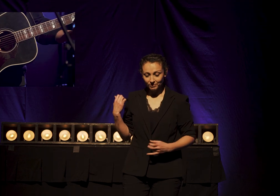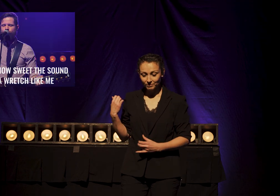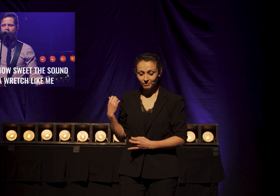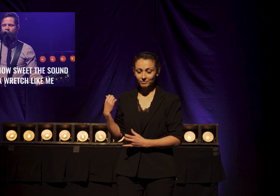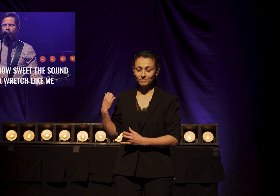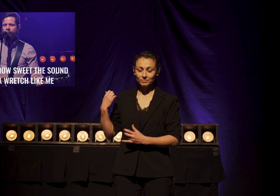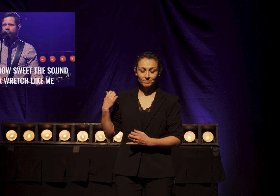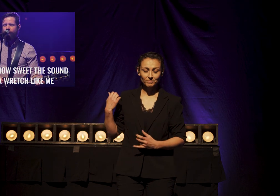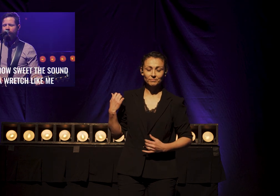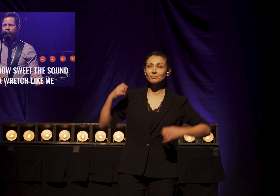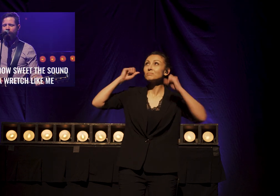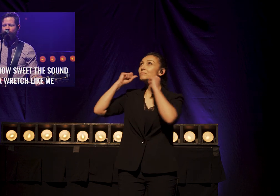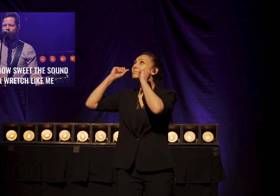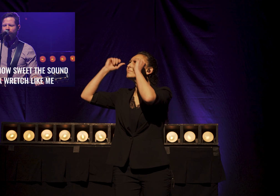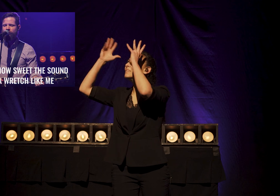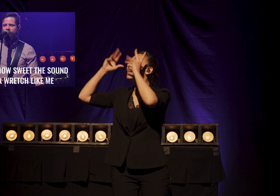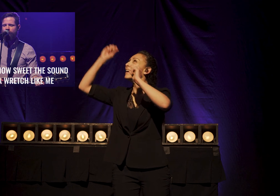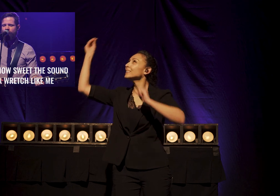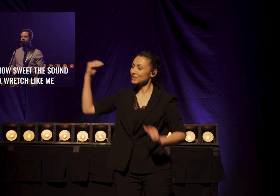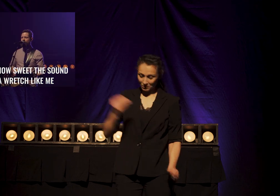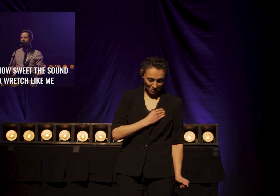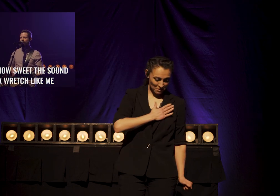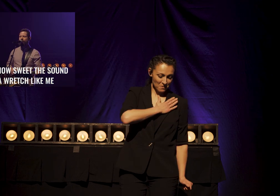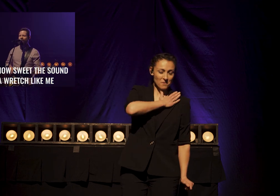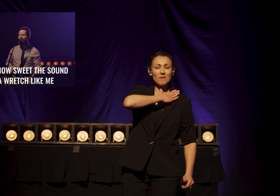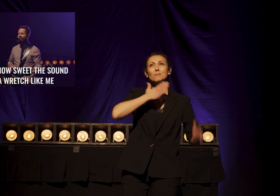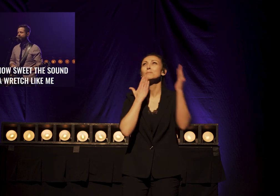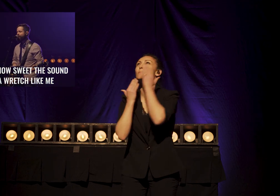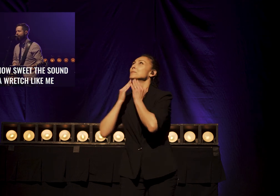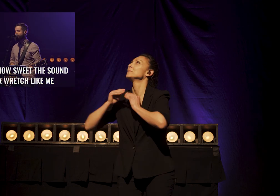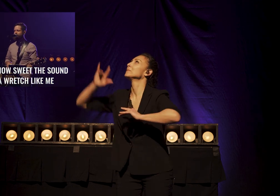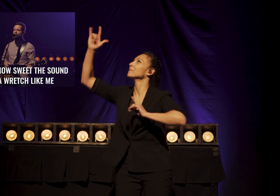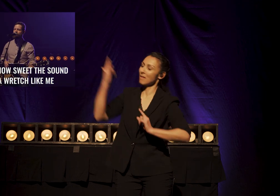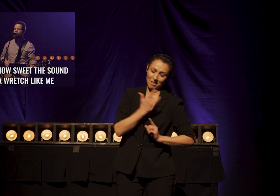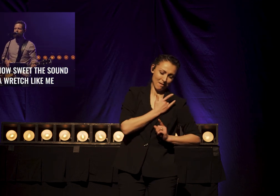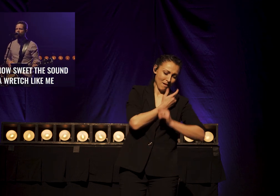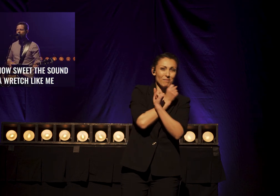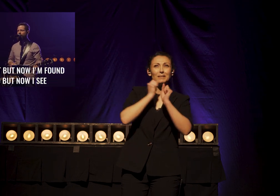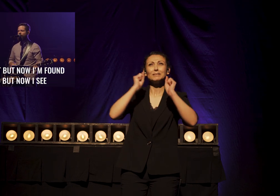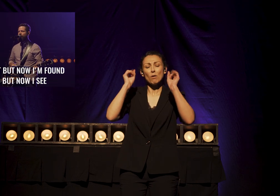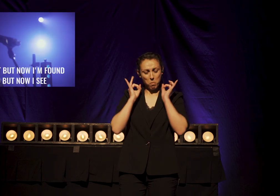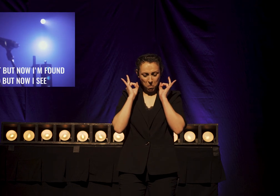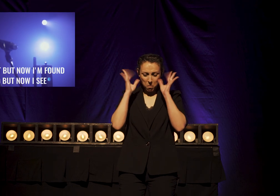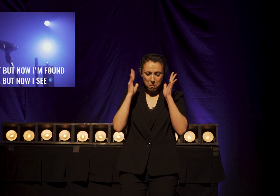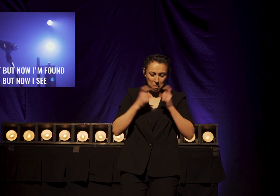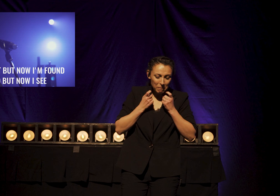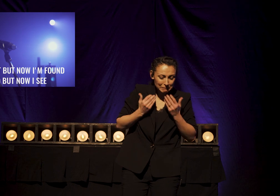Amazing Grace How Sweet The Sound That Saved A Wretch Like Me For I Once